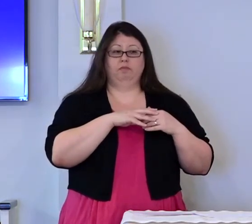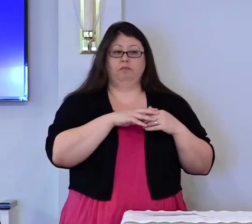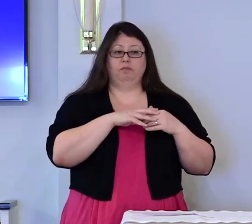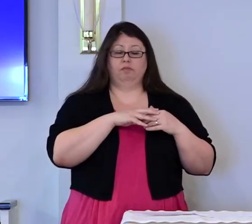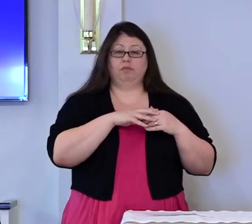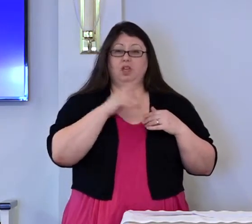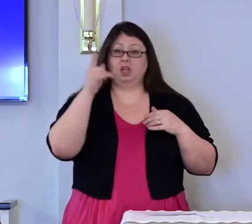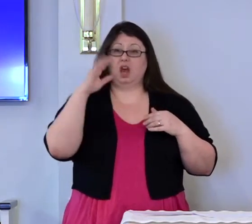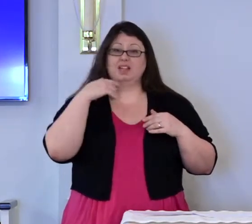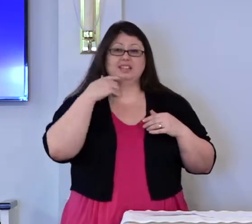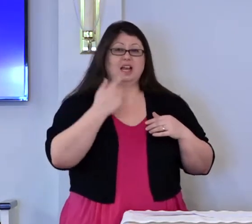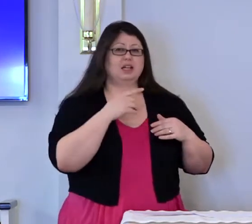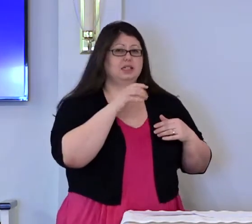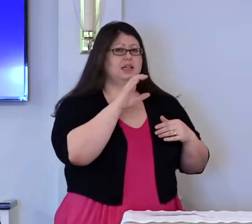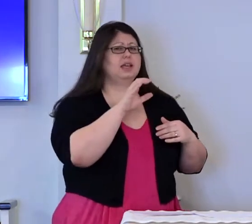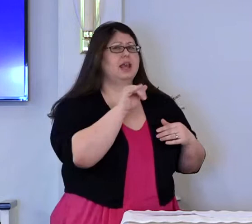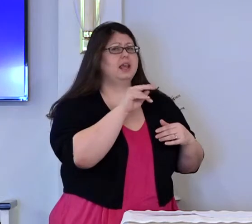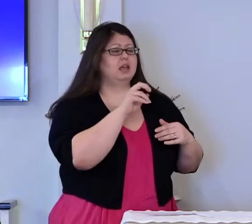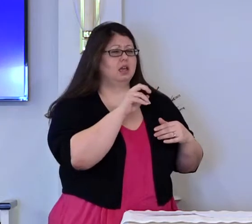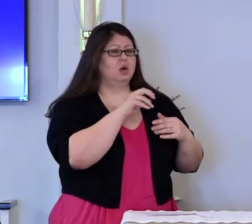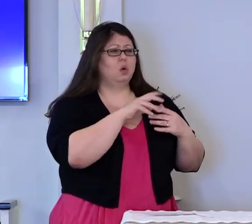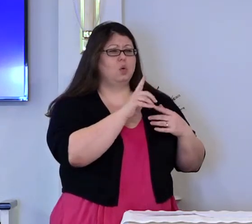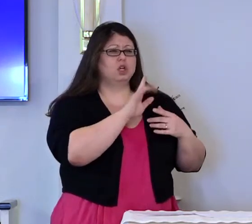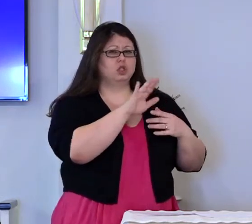and says, where is your brother?